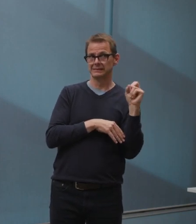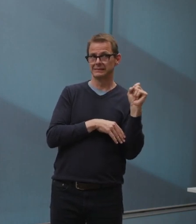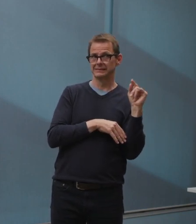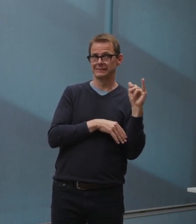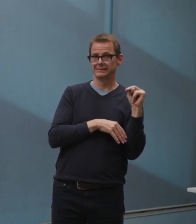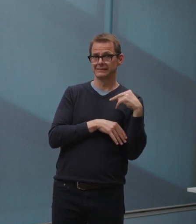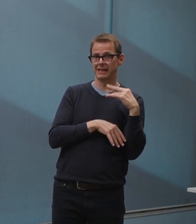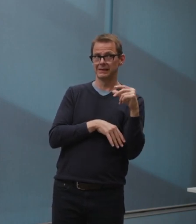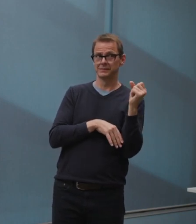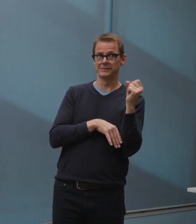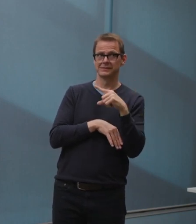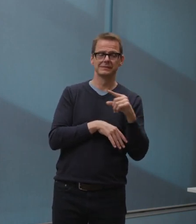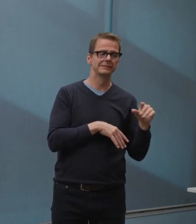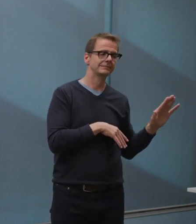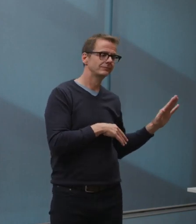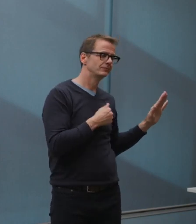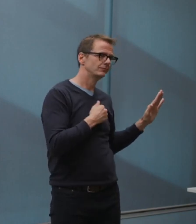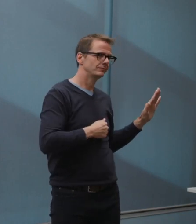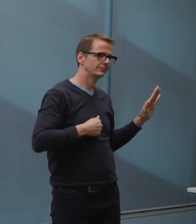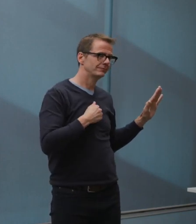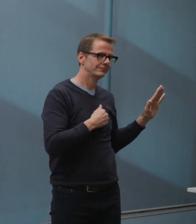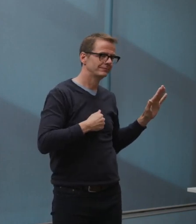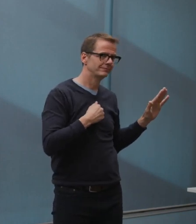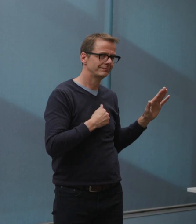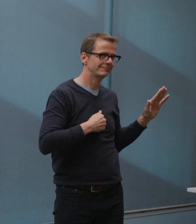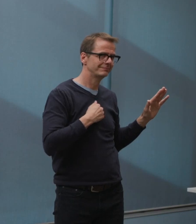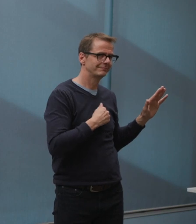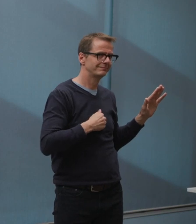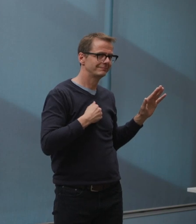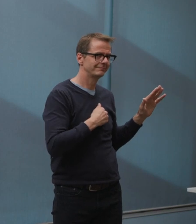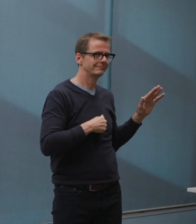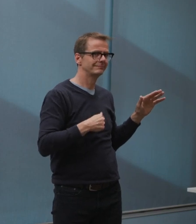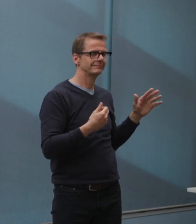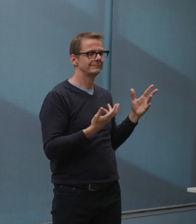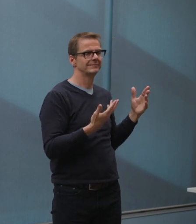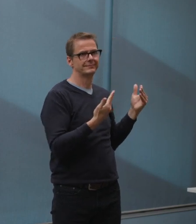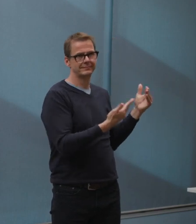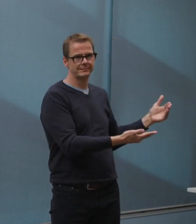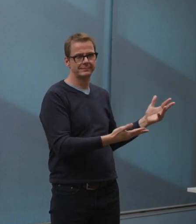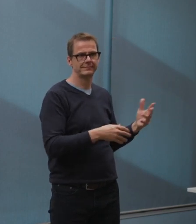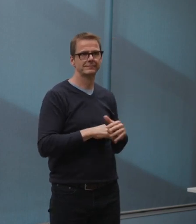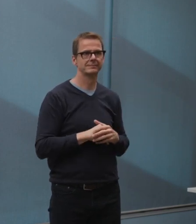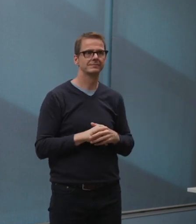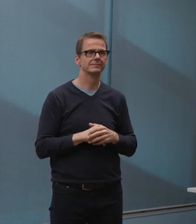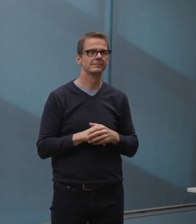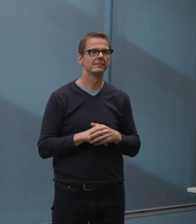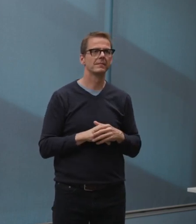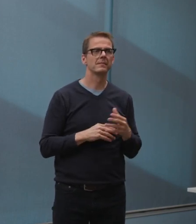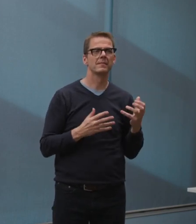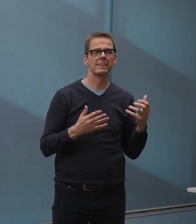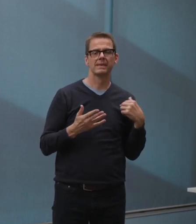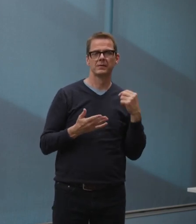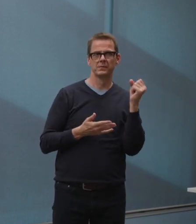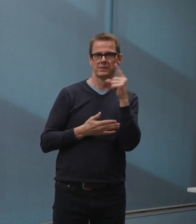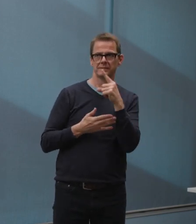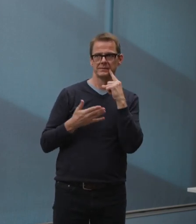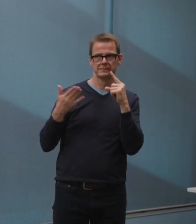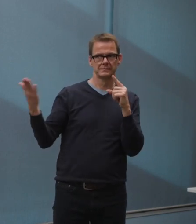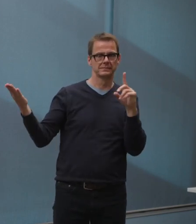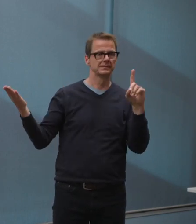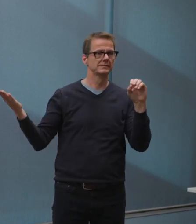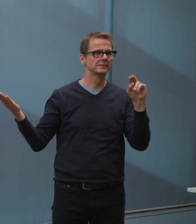you. I think my question is for the Mayor. I'm wondering, without the clarity and